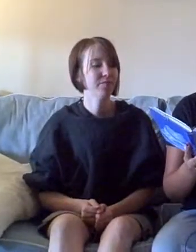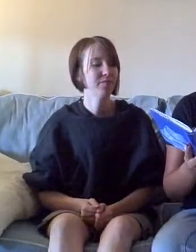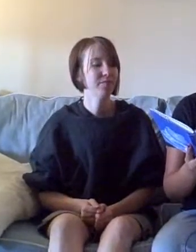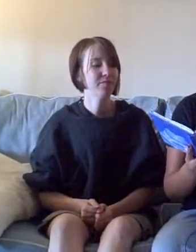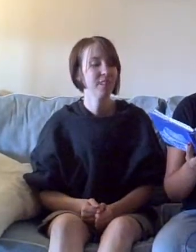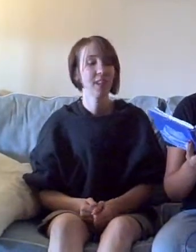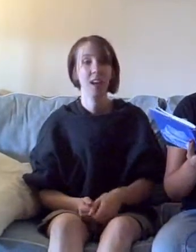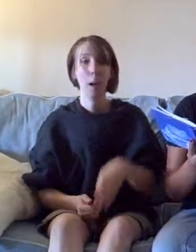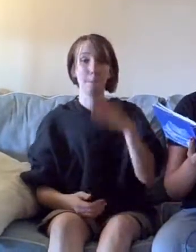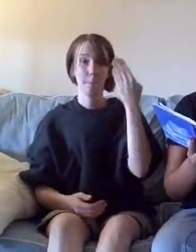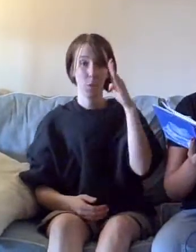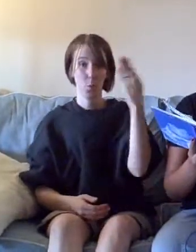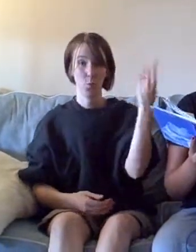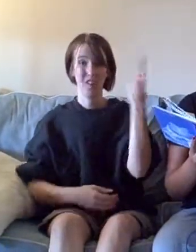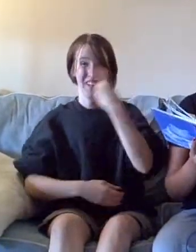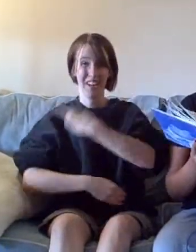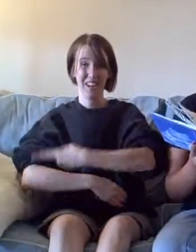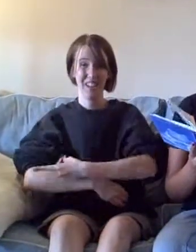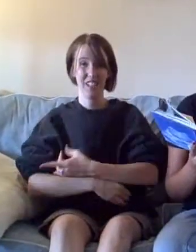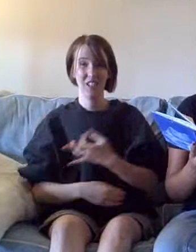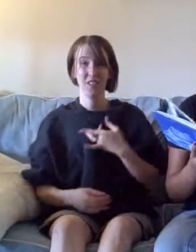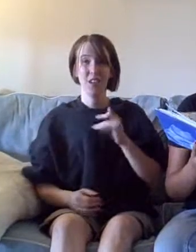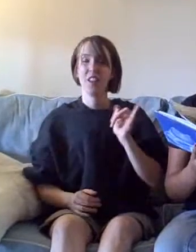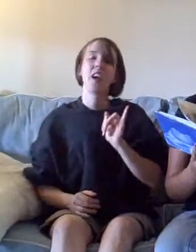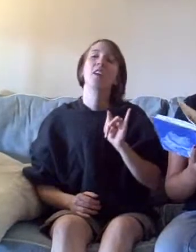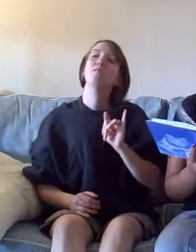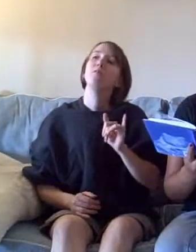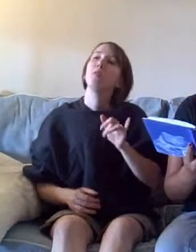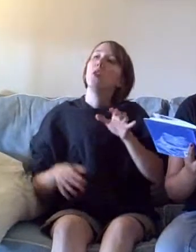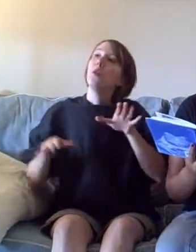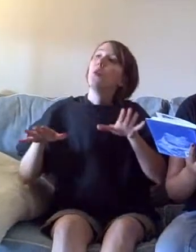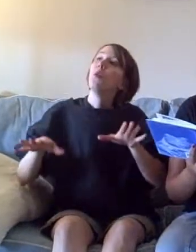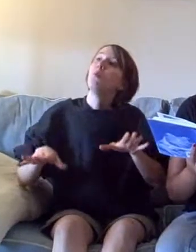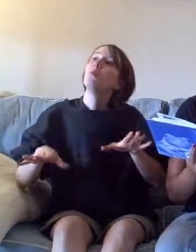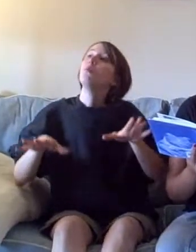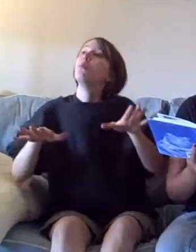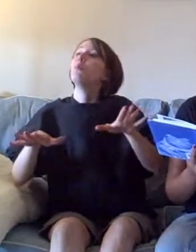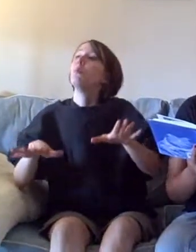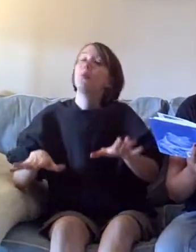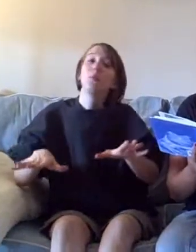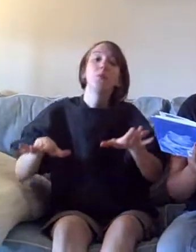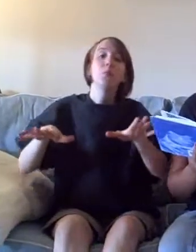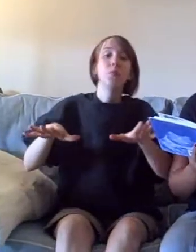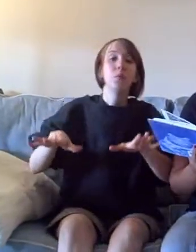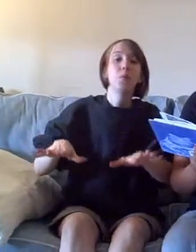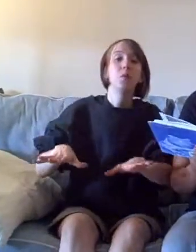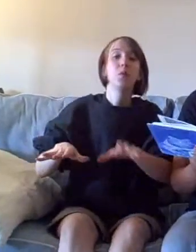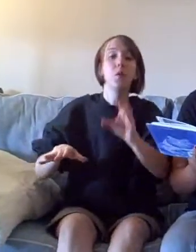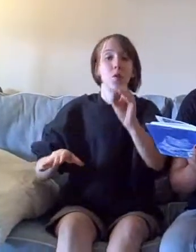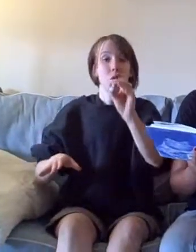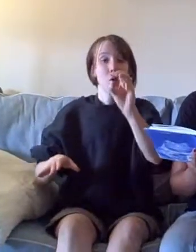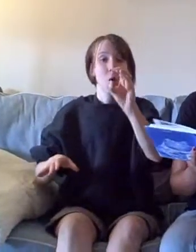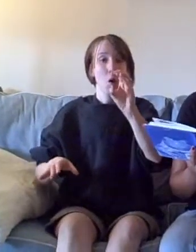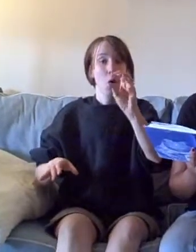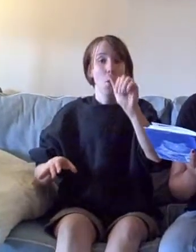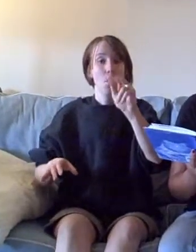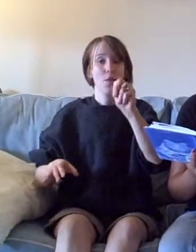On blue days you feel like you're floating in an ocean of sadness.